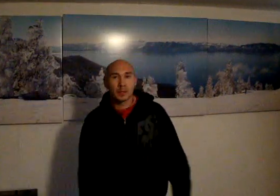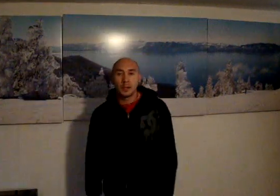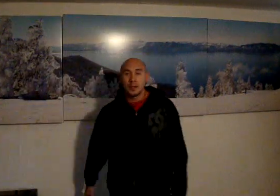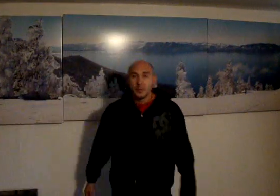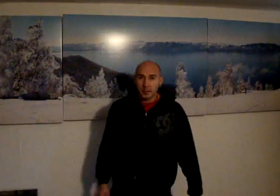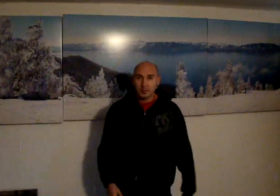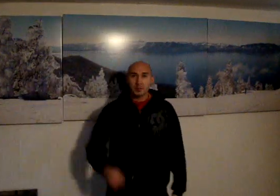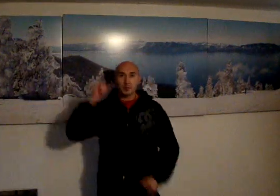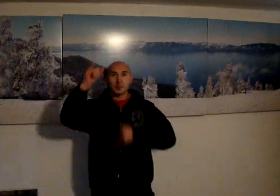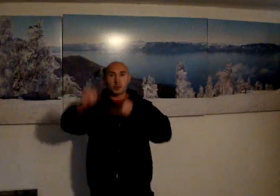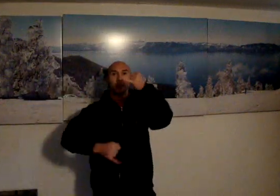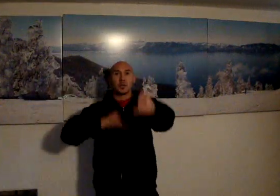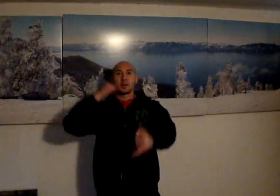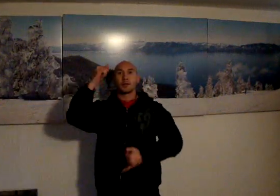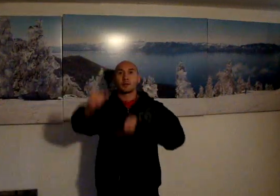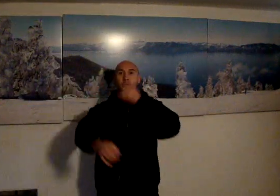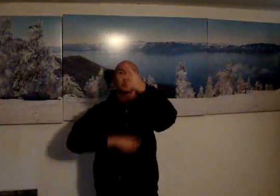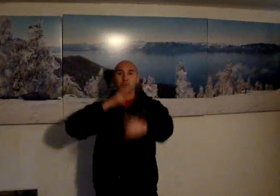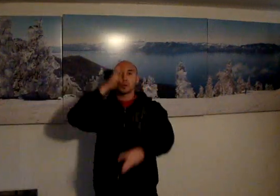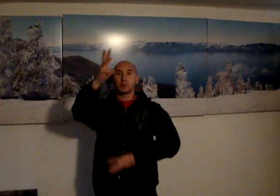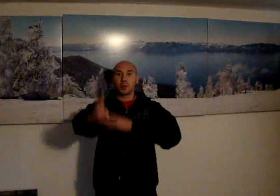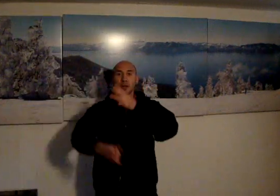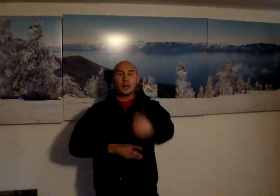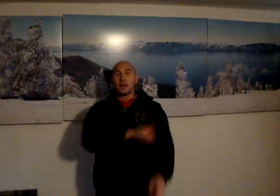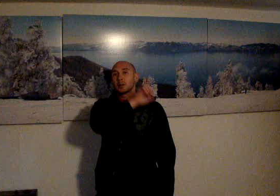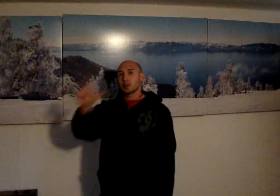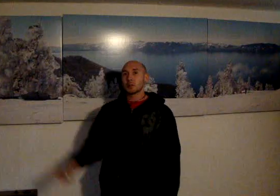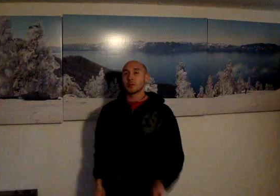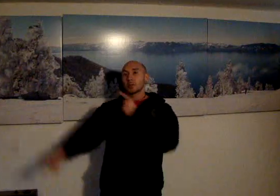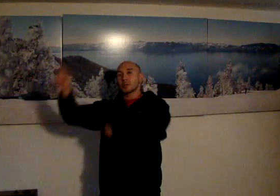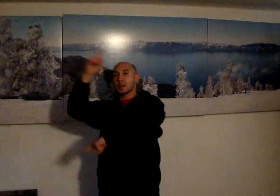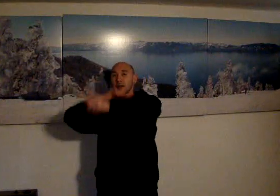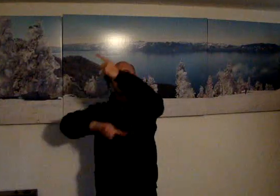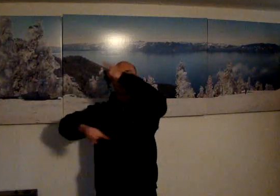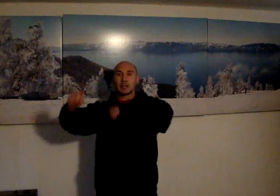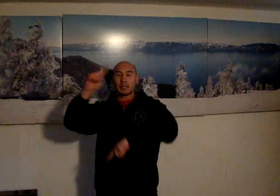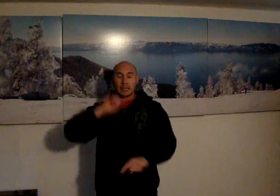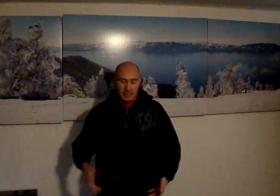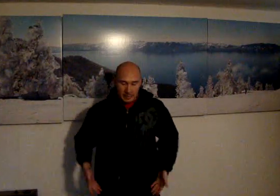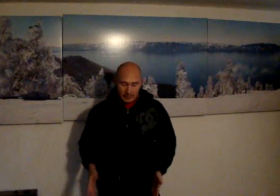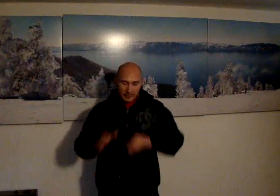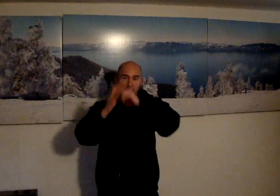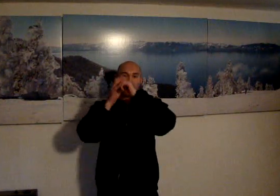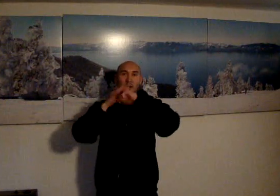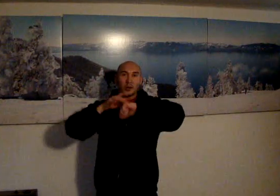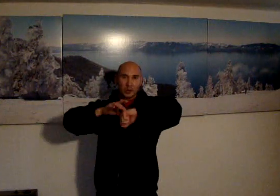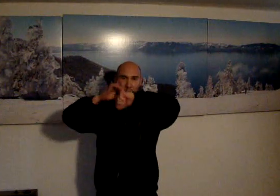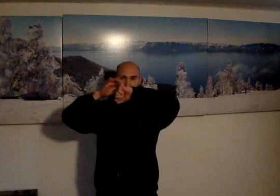okay so it goes joy to the world the Lord has come let earth